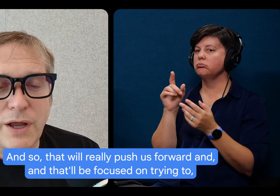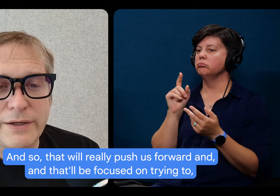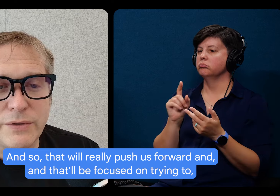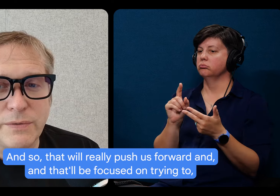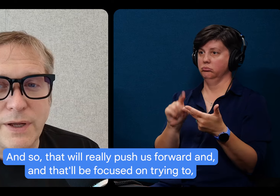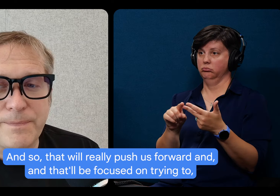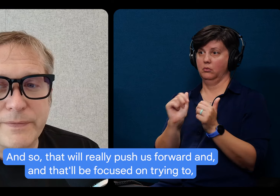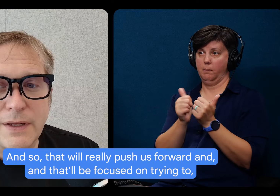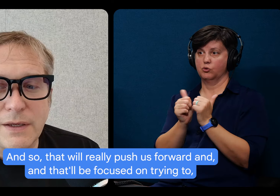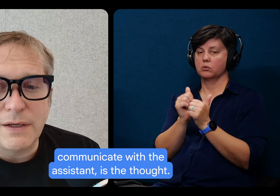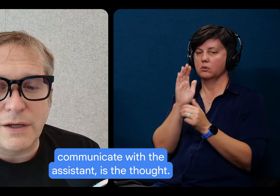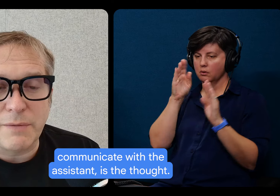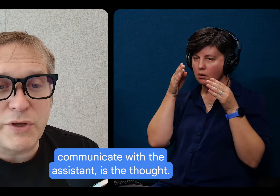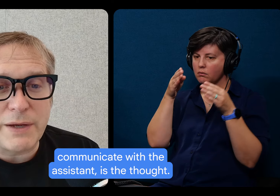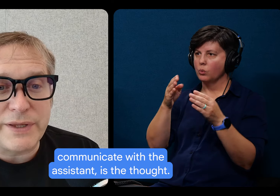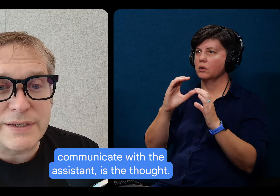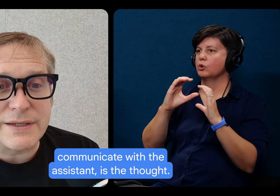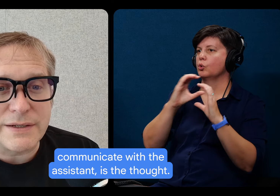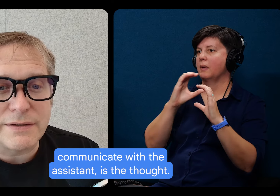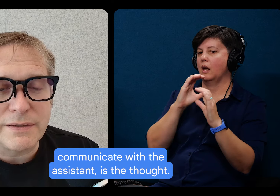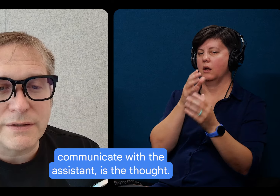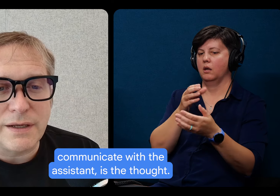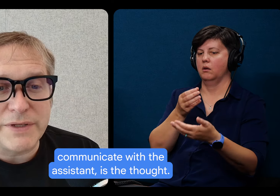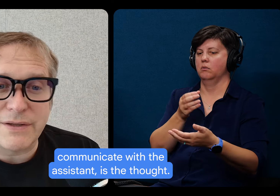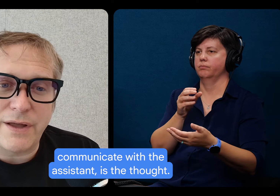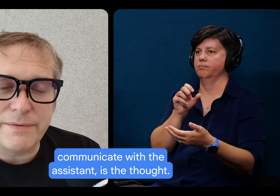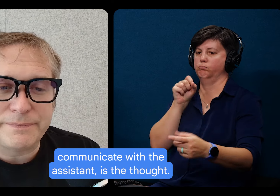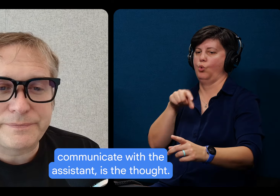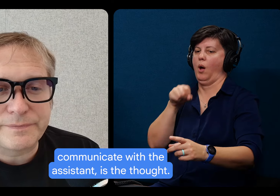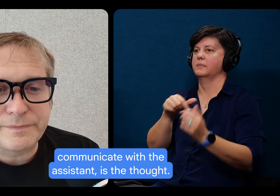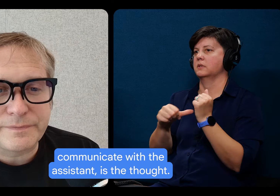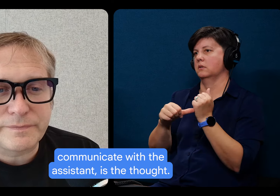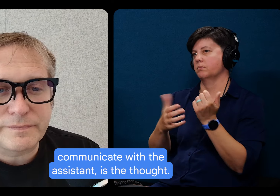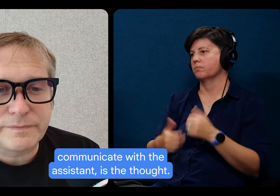on trying to, um, uh, communicate with the assistant, um, is the thought.